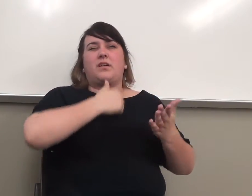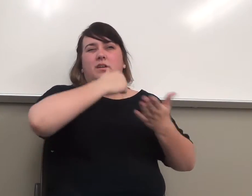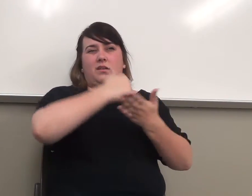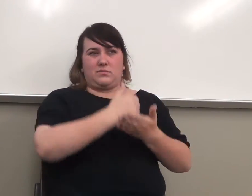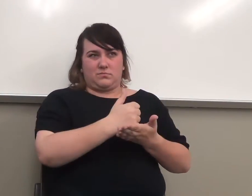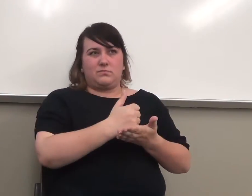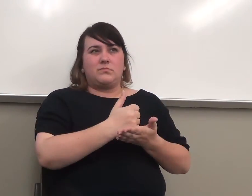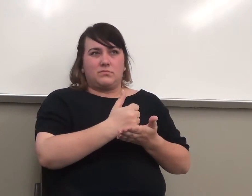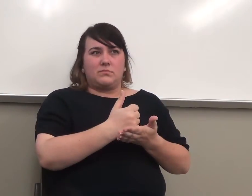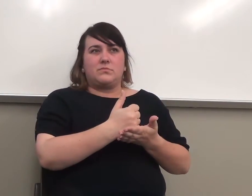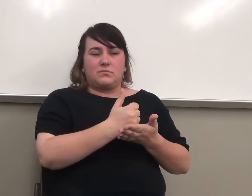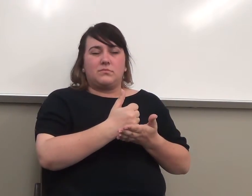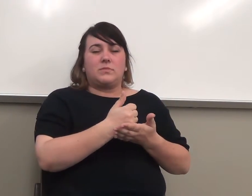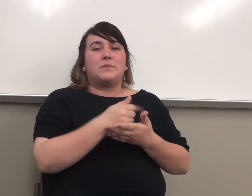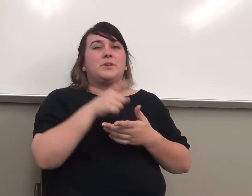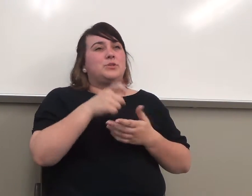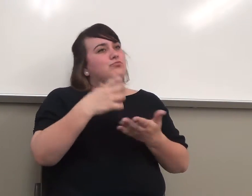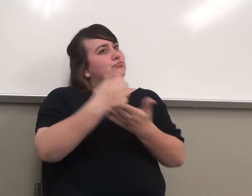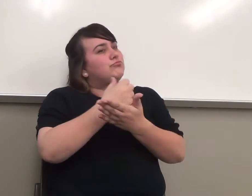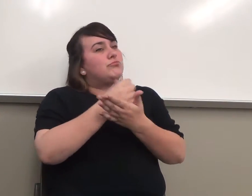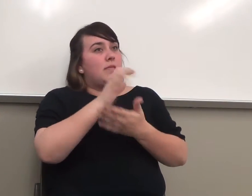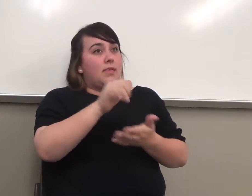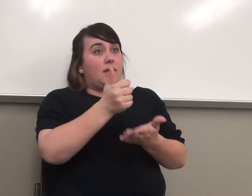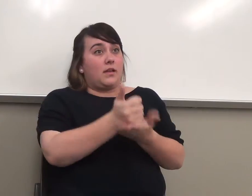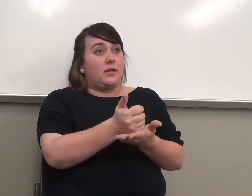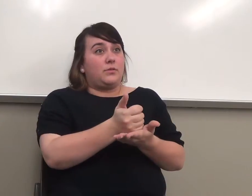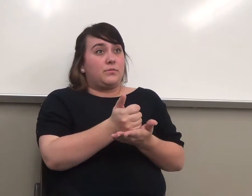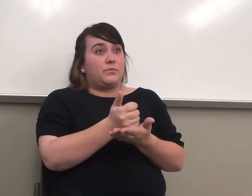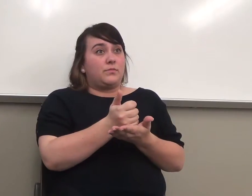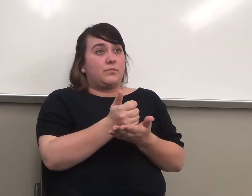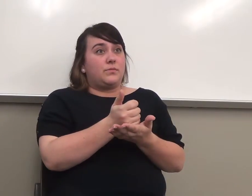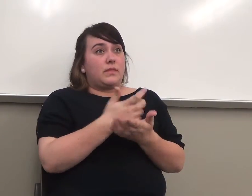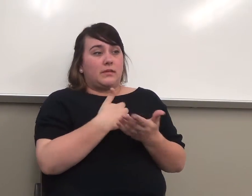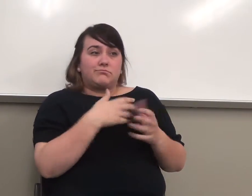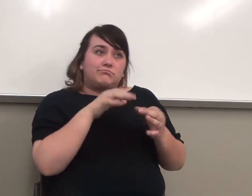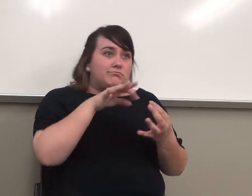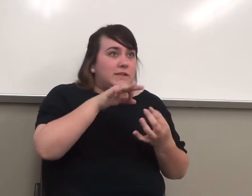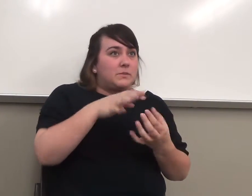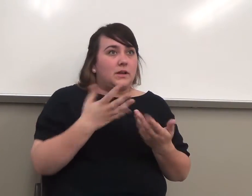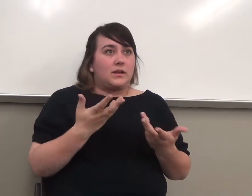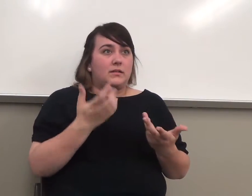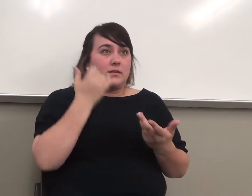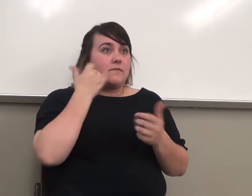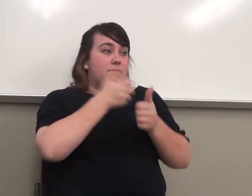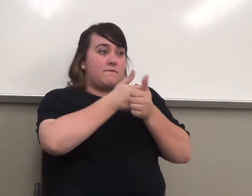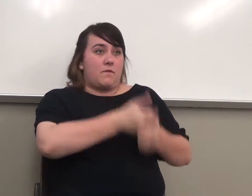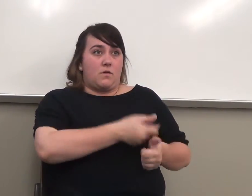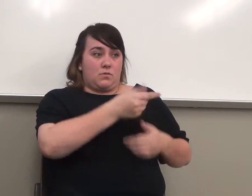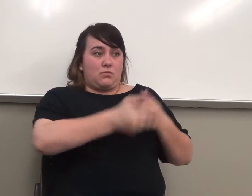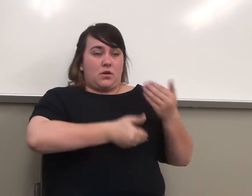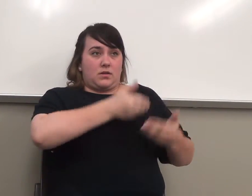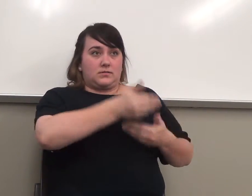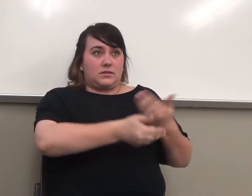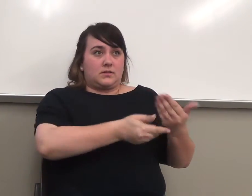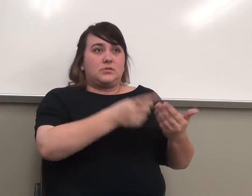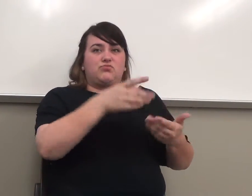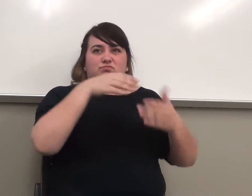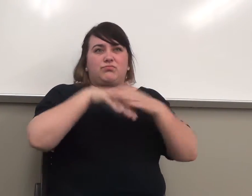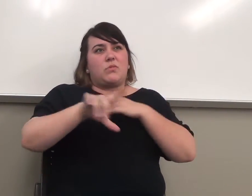you need to take advantage of that. If you continue with that model, if you go on through the end of the semester